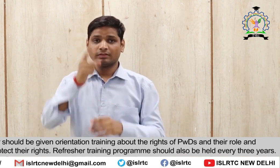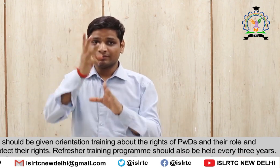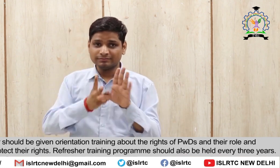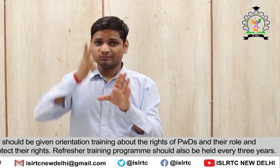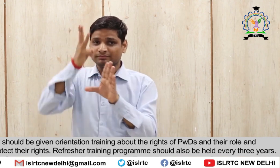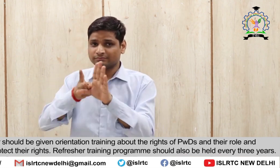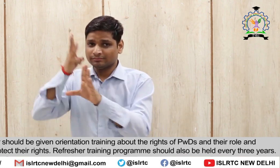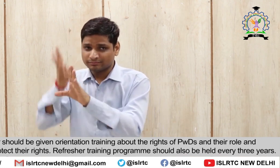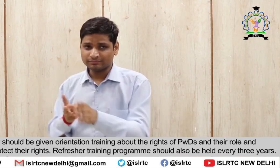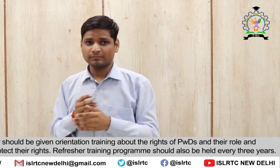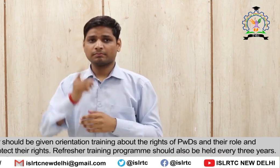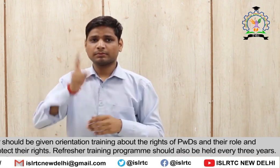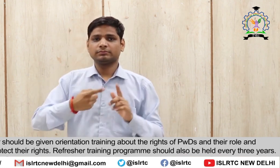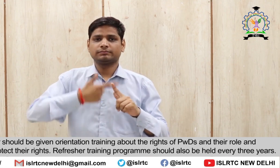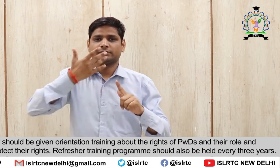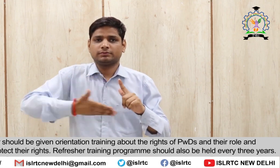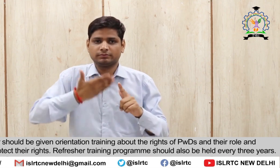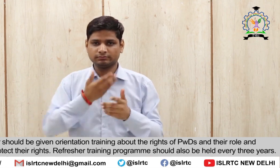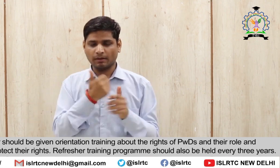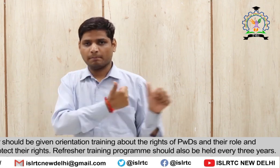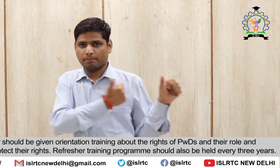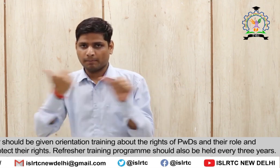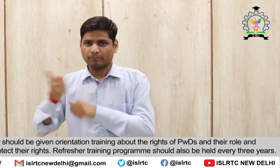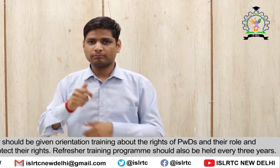The refresher training program Should also be held Every three years